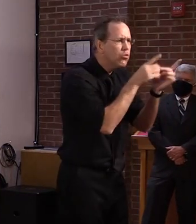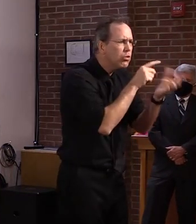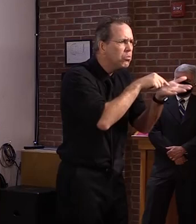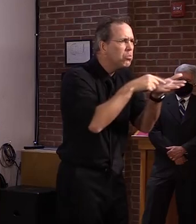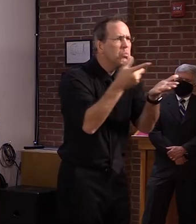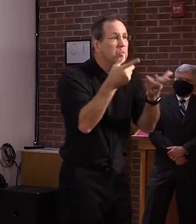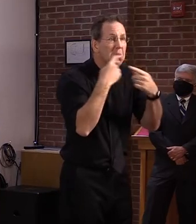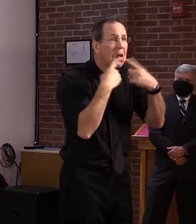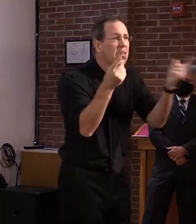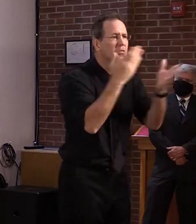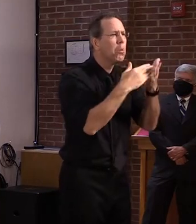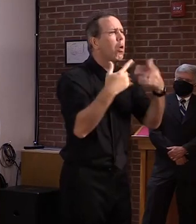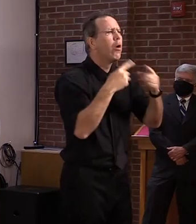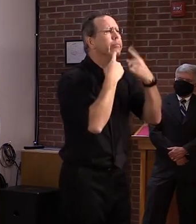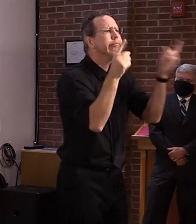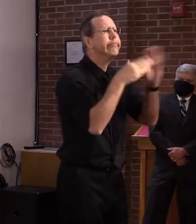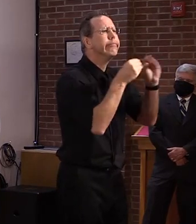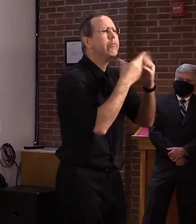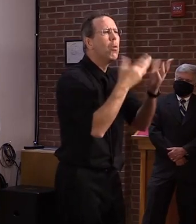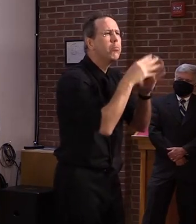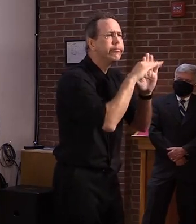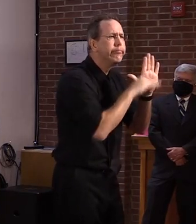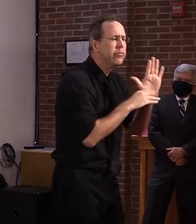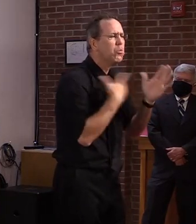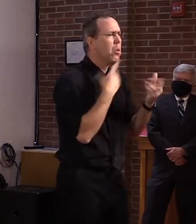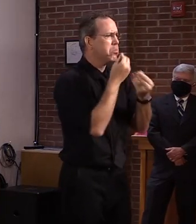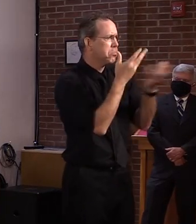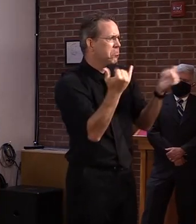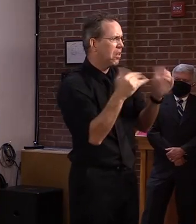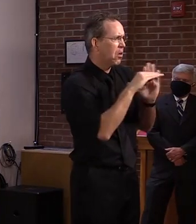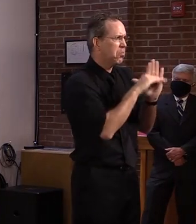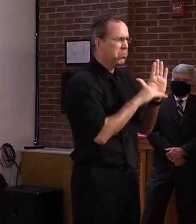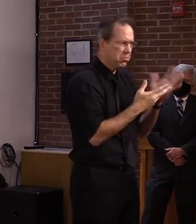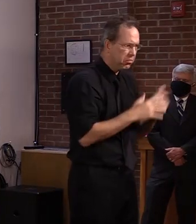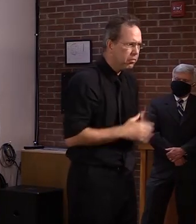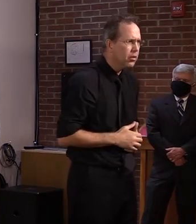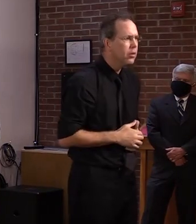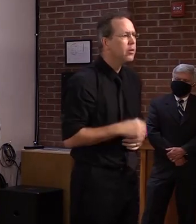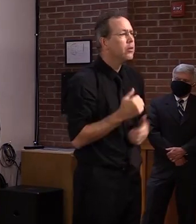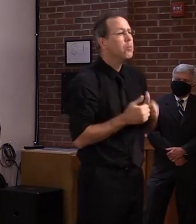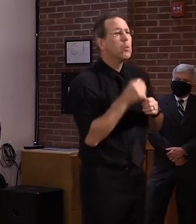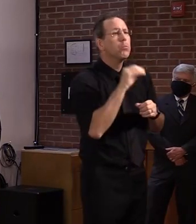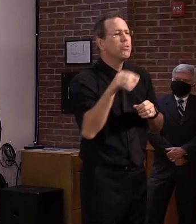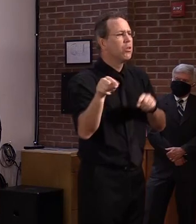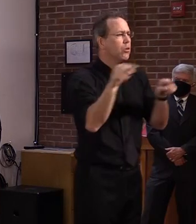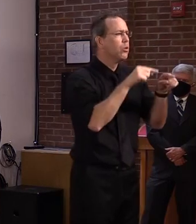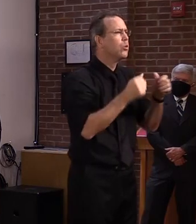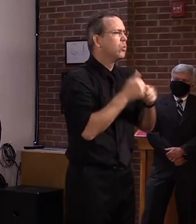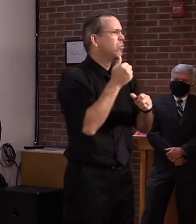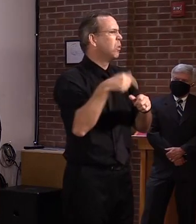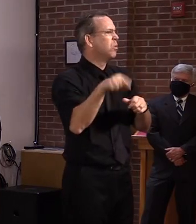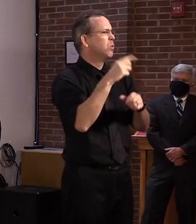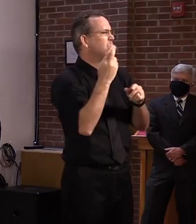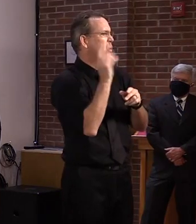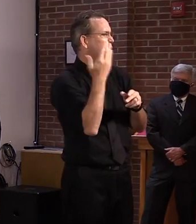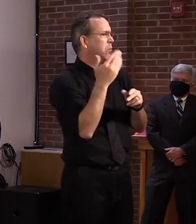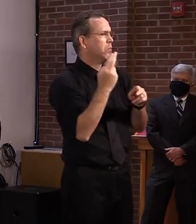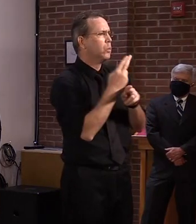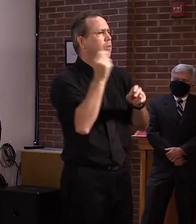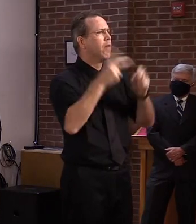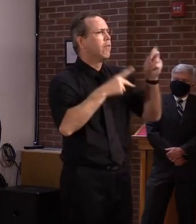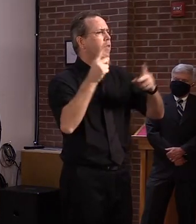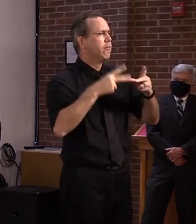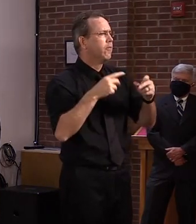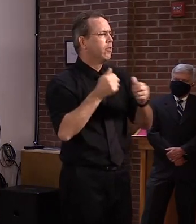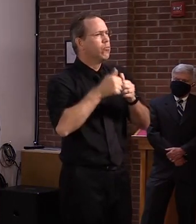With a few exceptions, most districts are starting with a hybrid approach, with some days of in-person instruction and some days